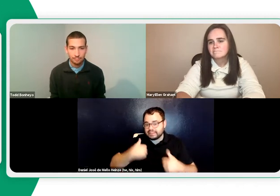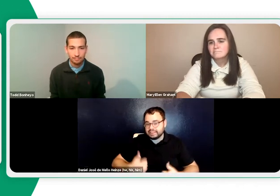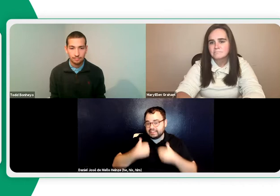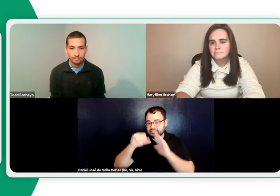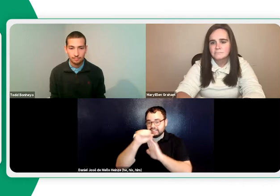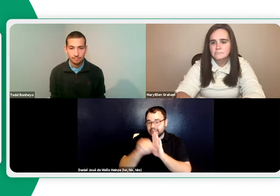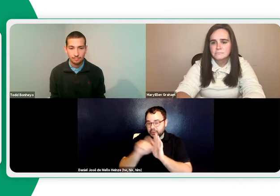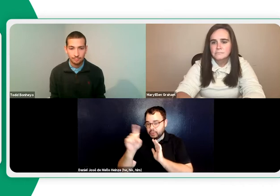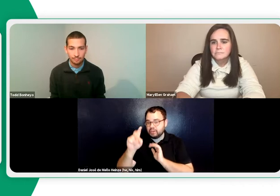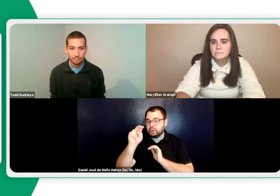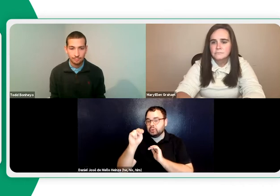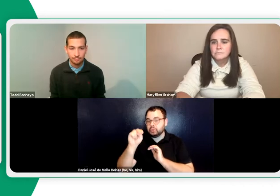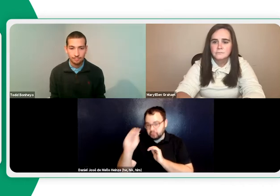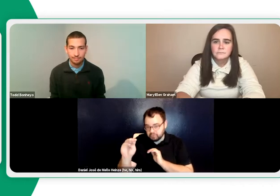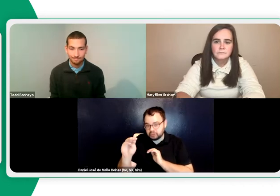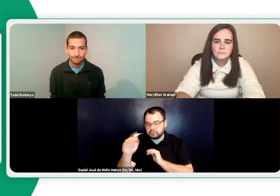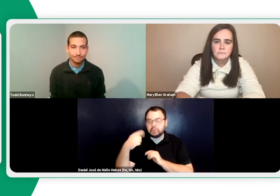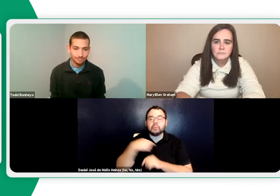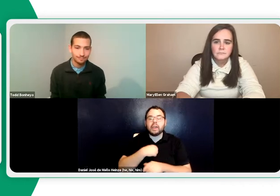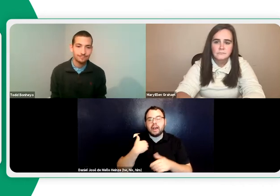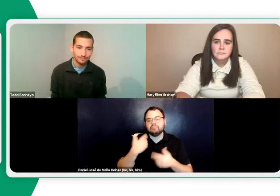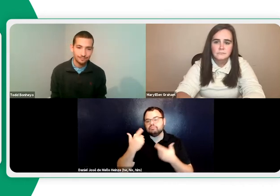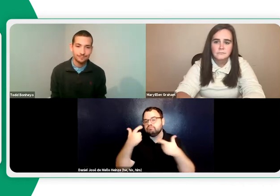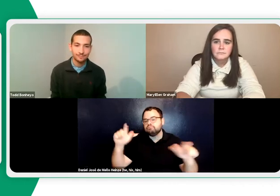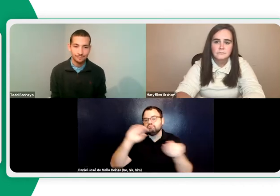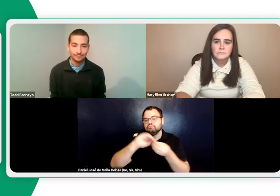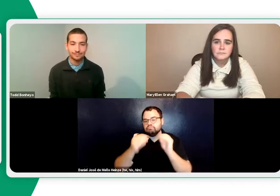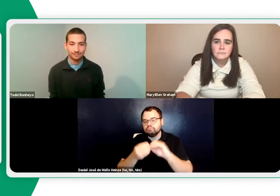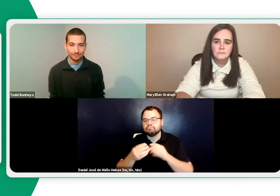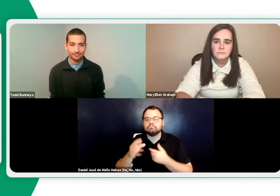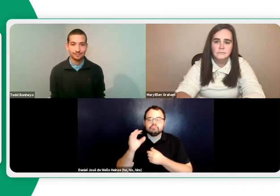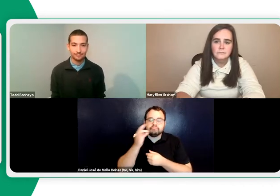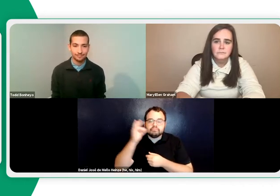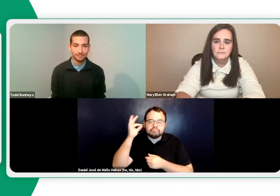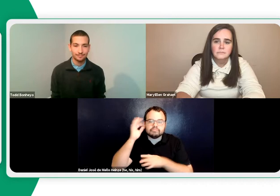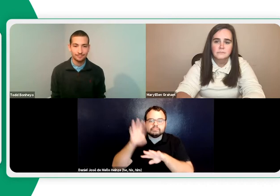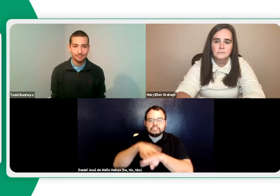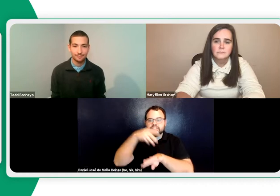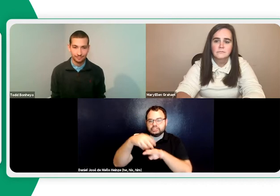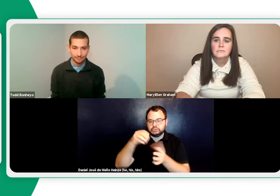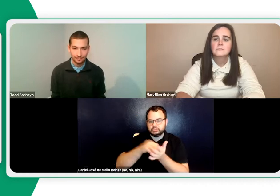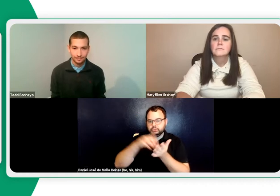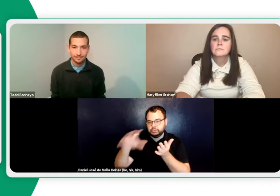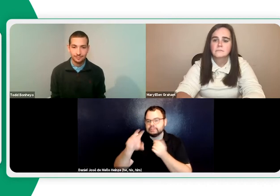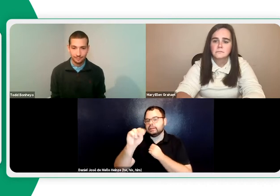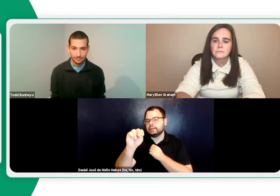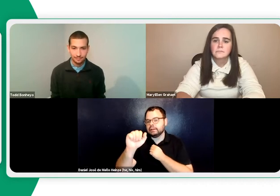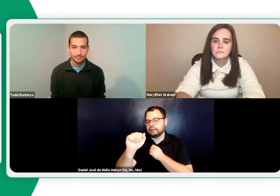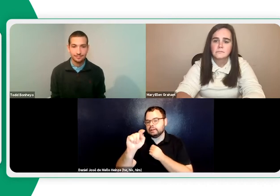areas of New Mexico, so understand this is the state of New Mexico. So we have a lot of Native and